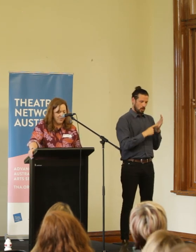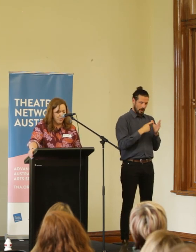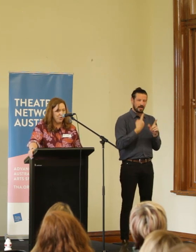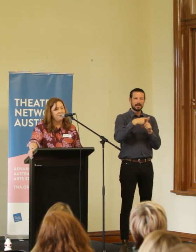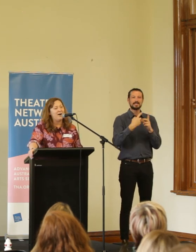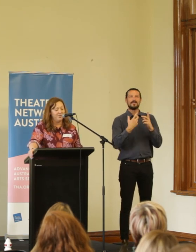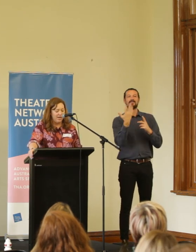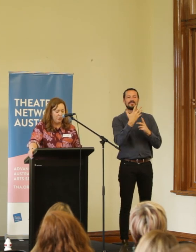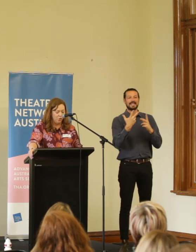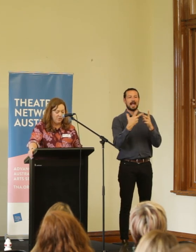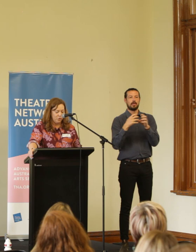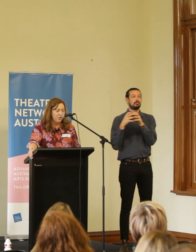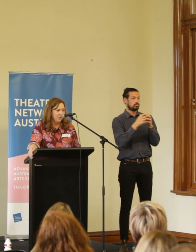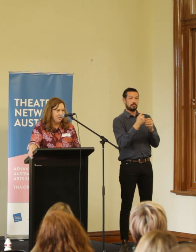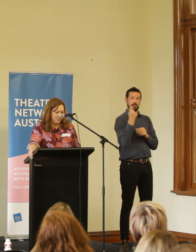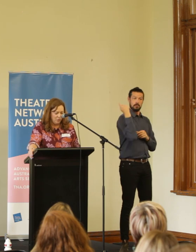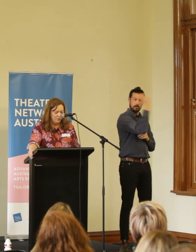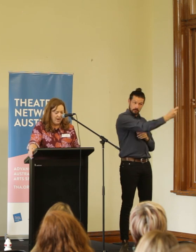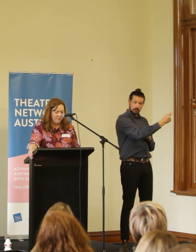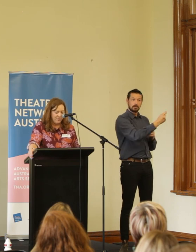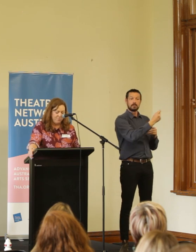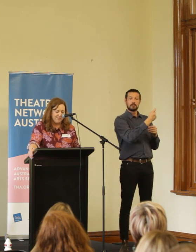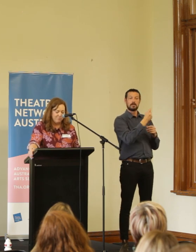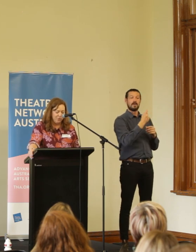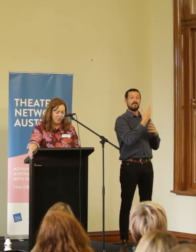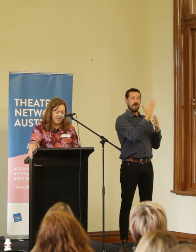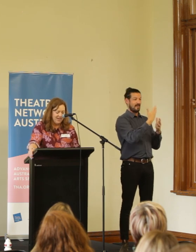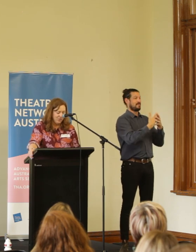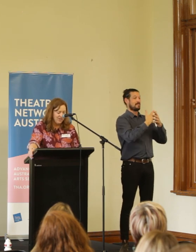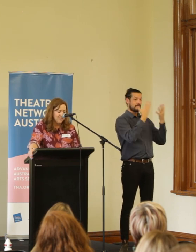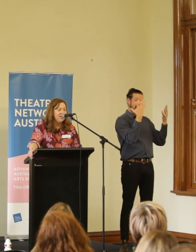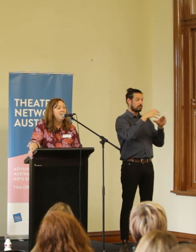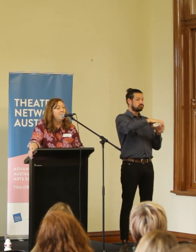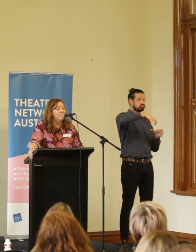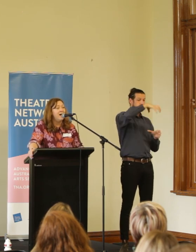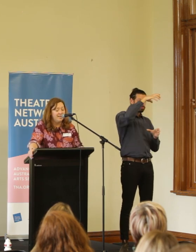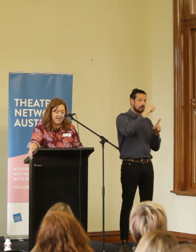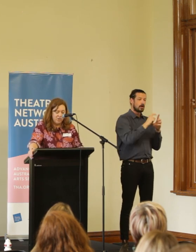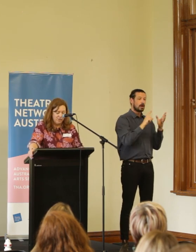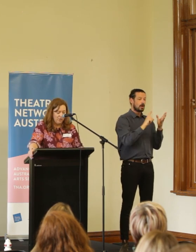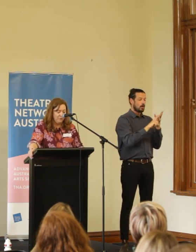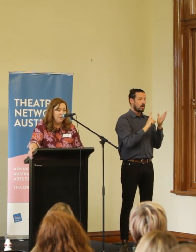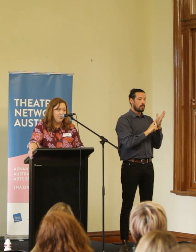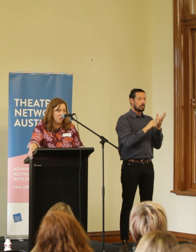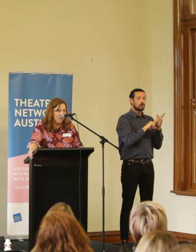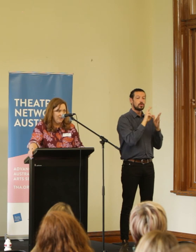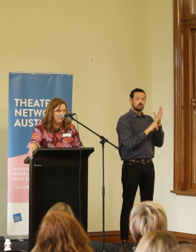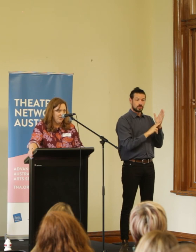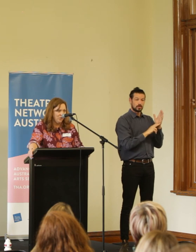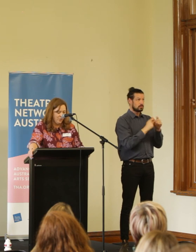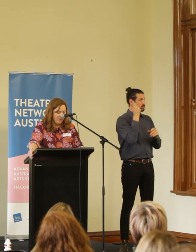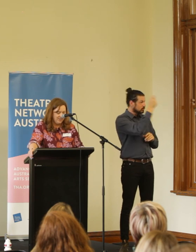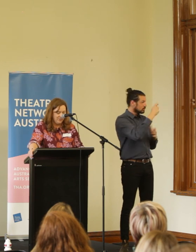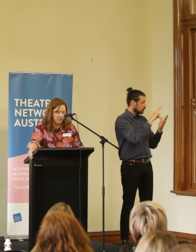from around the world filed a lawsuit to sue five of the biggest polluting countries for violations of the UN